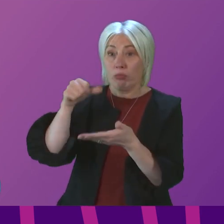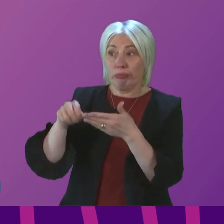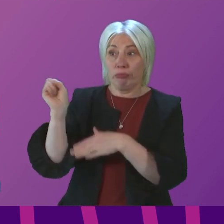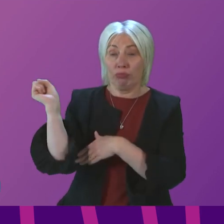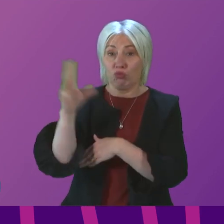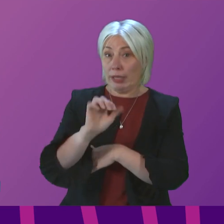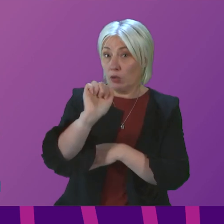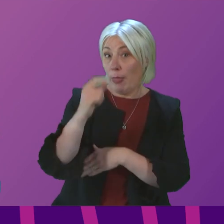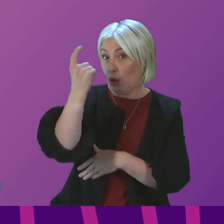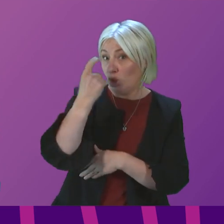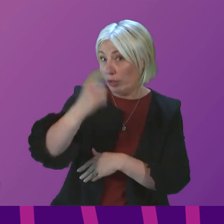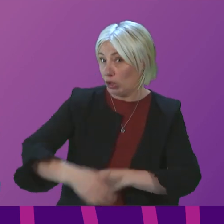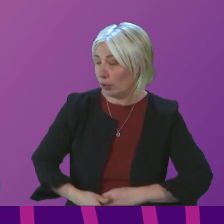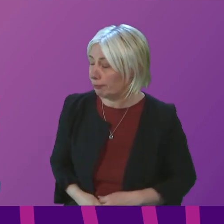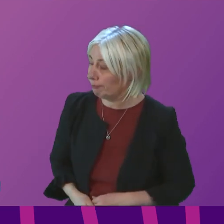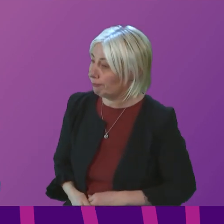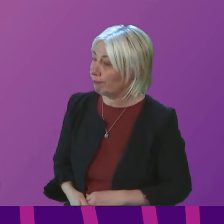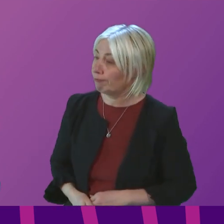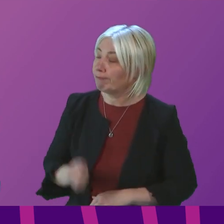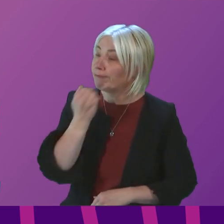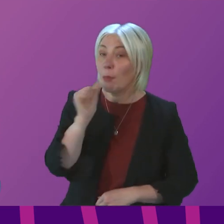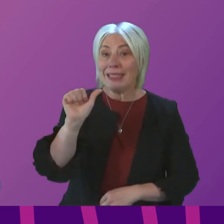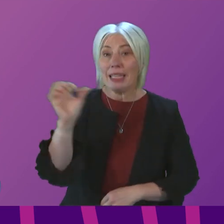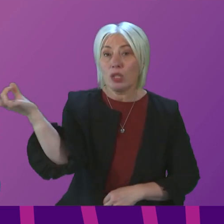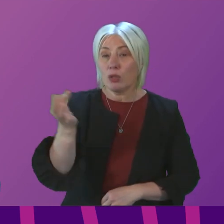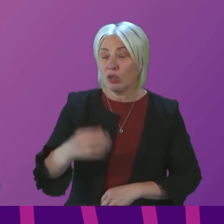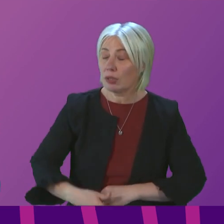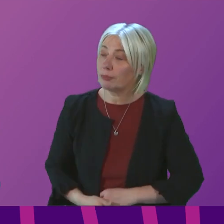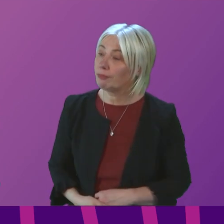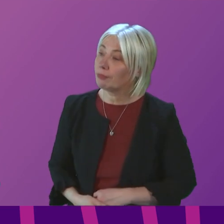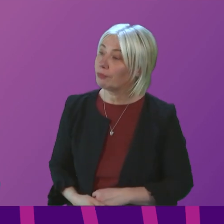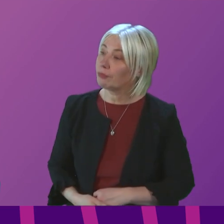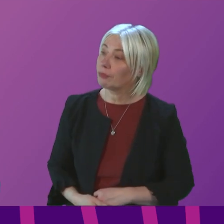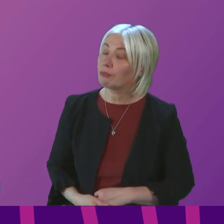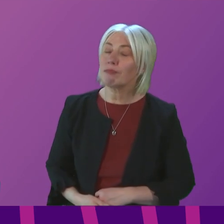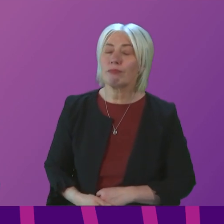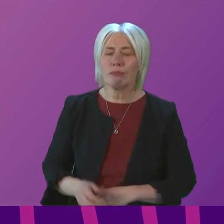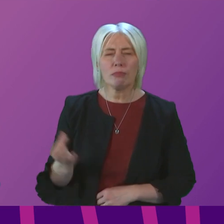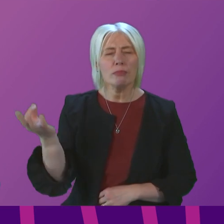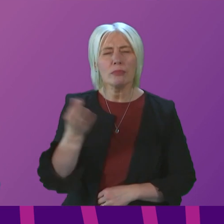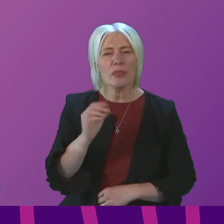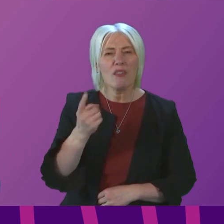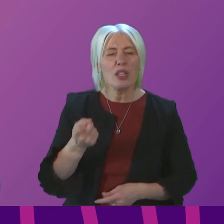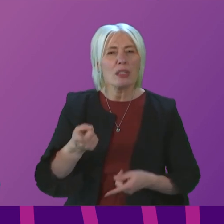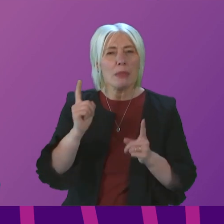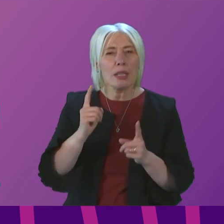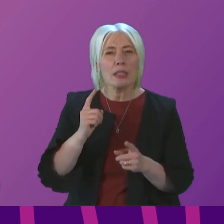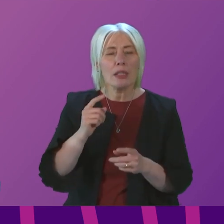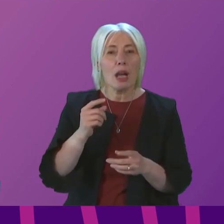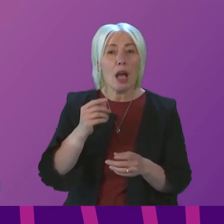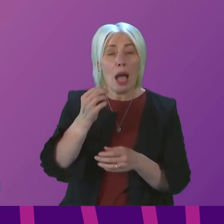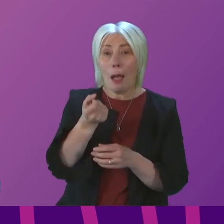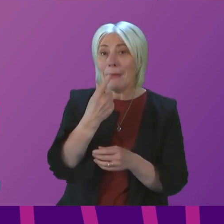details of that consideration. Question number six, Clare Baker. Thank you. To ask the First Minister whether the medication